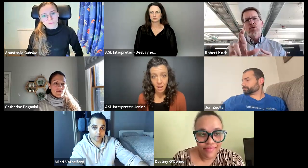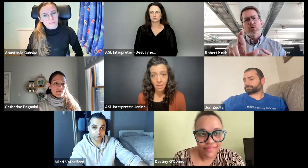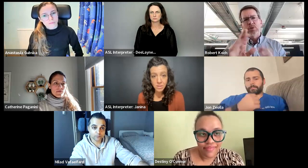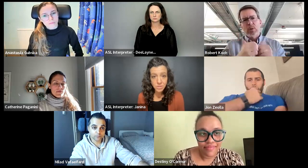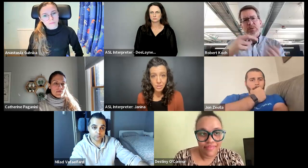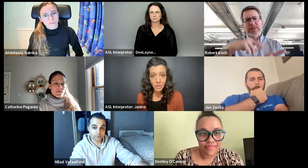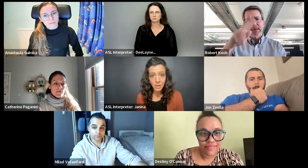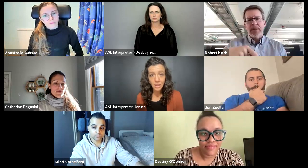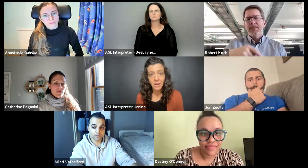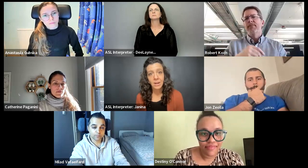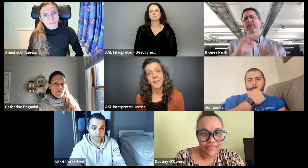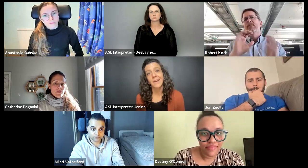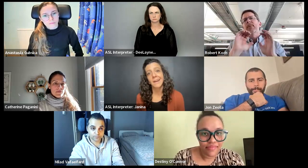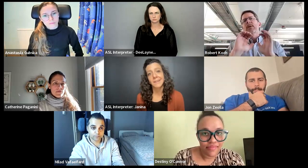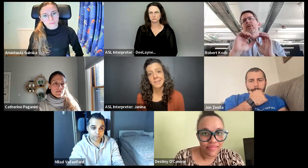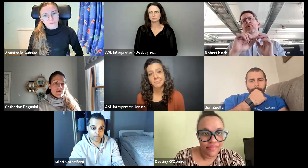up a cluster,